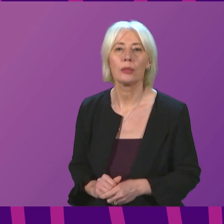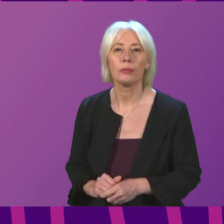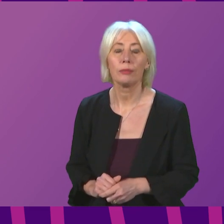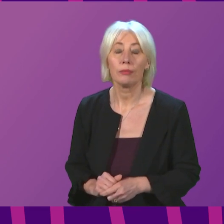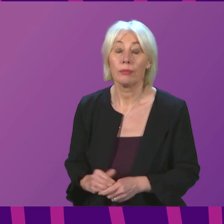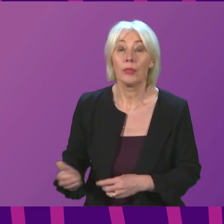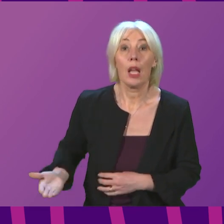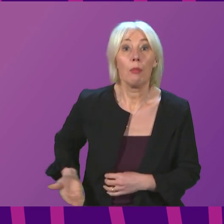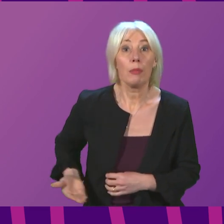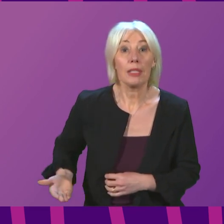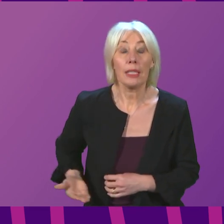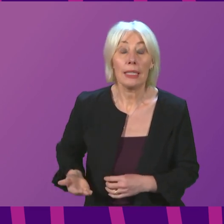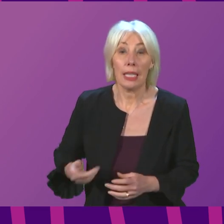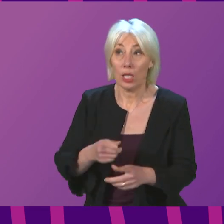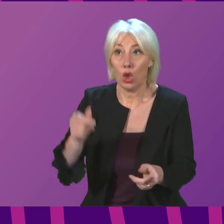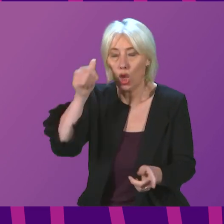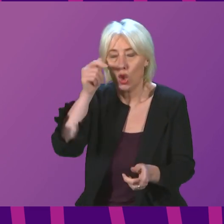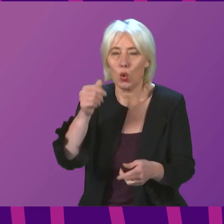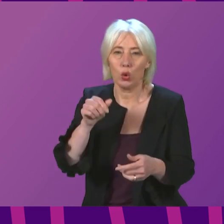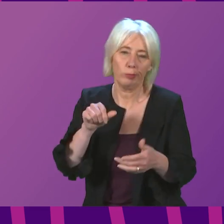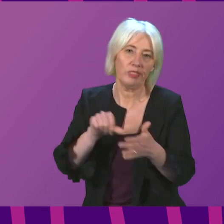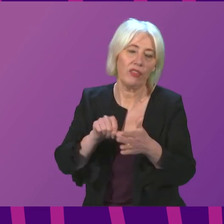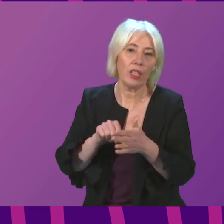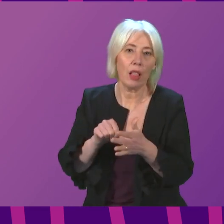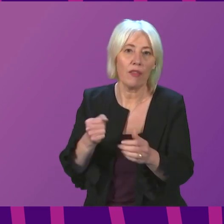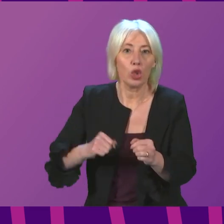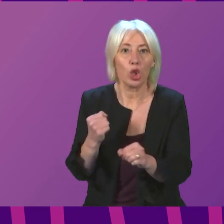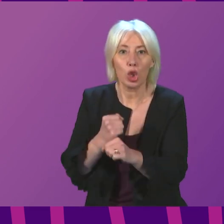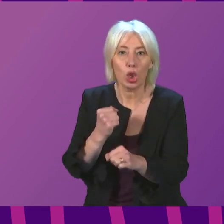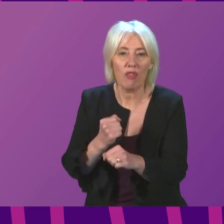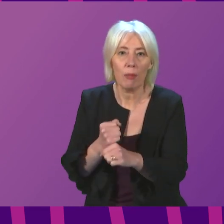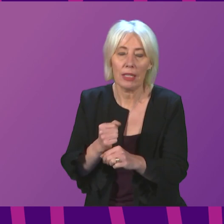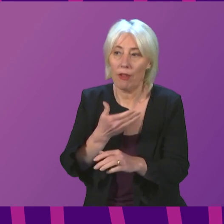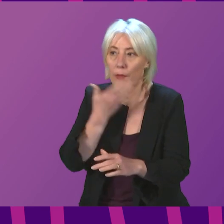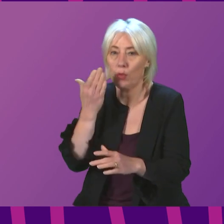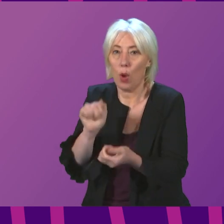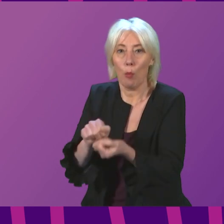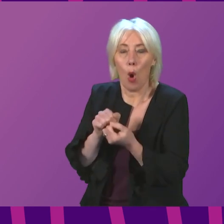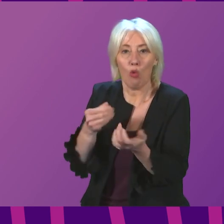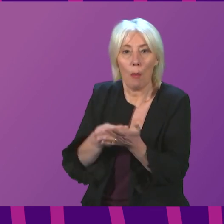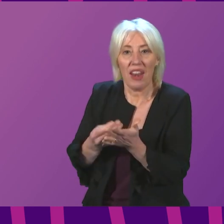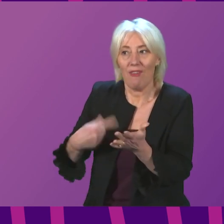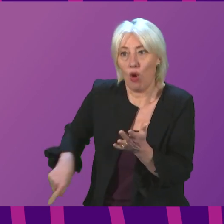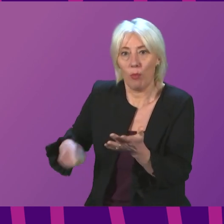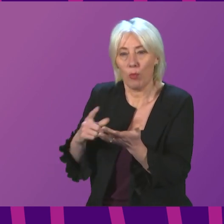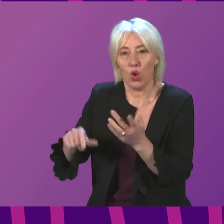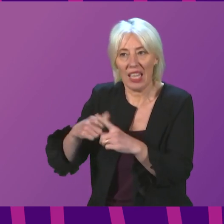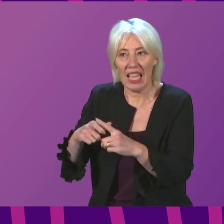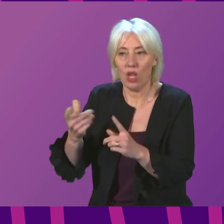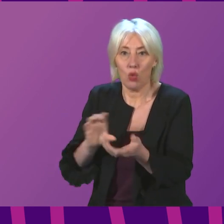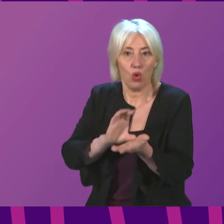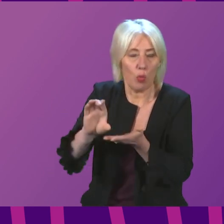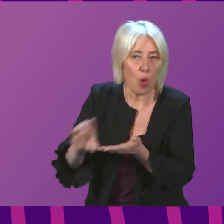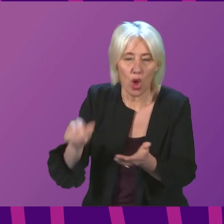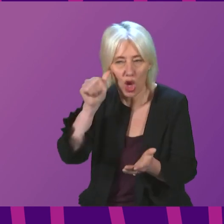staples and understand the constraints that the Scottish Government is operating under without borrowing powers to fund additional support measures. However,